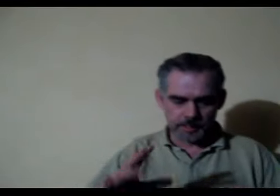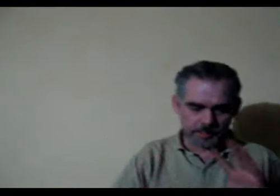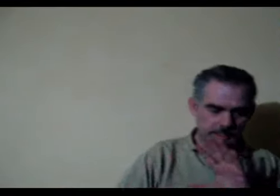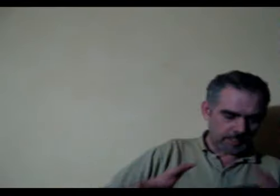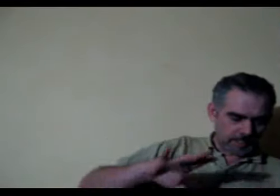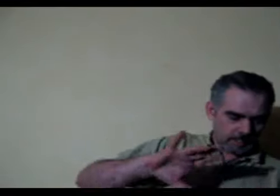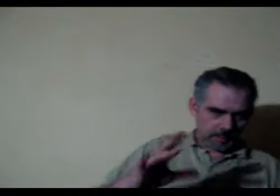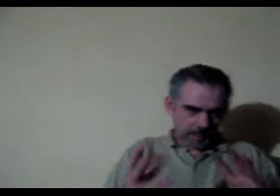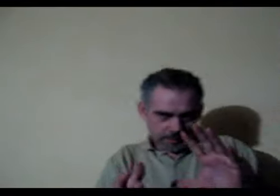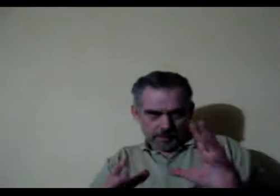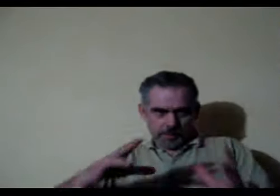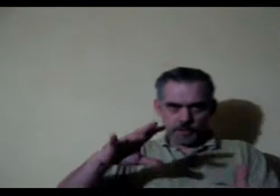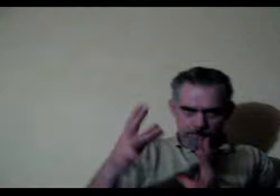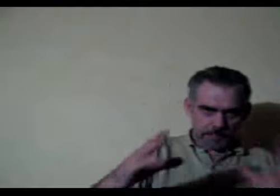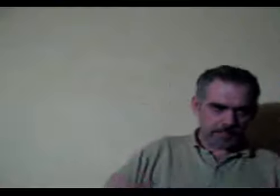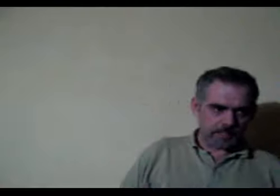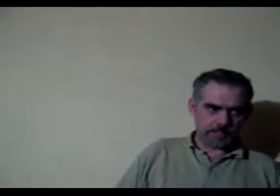that ass thing is dubious